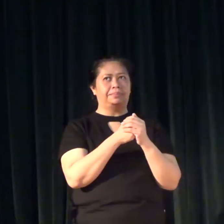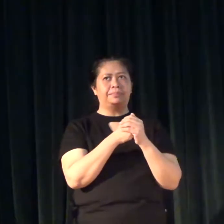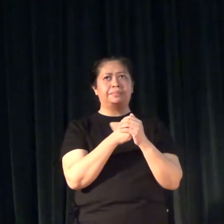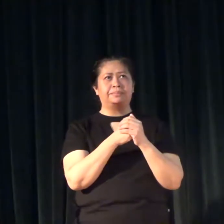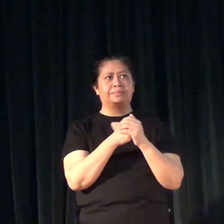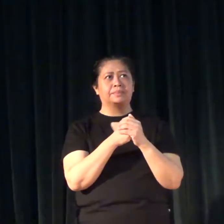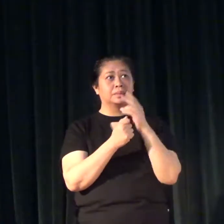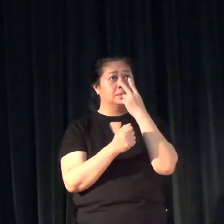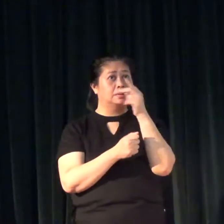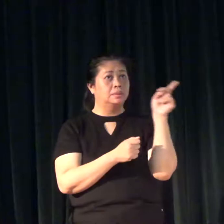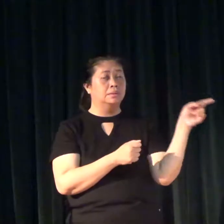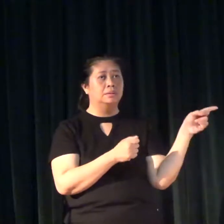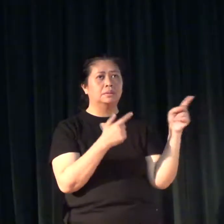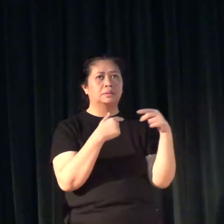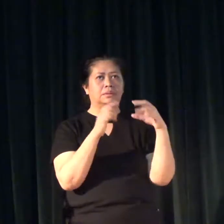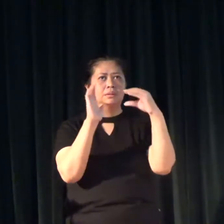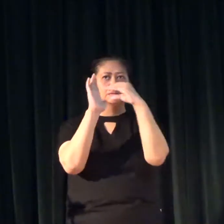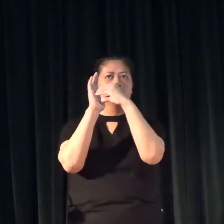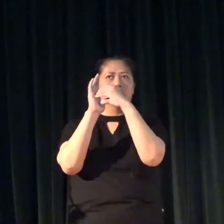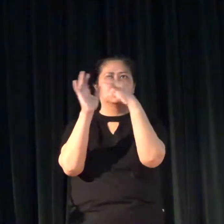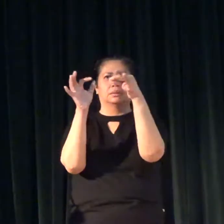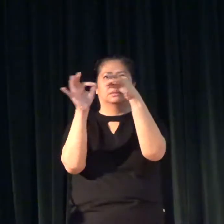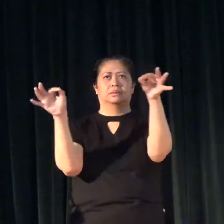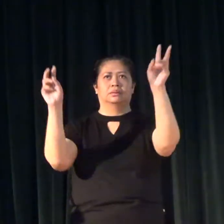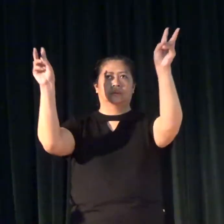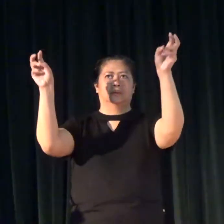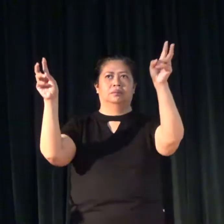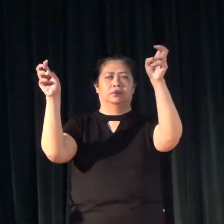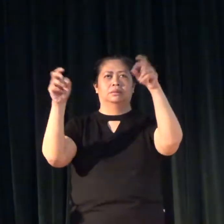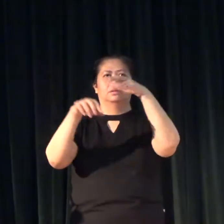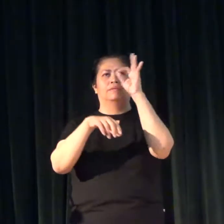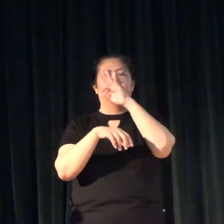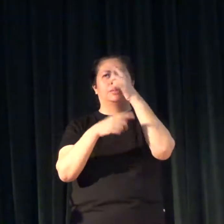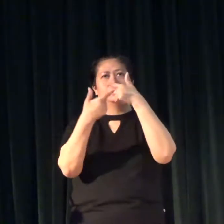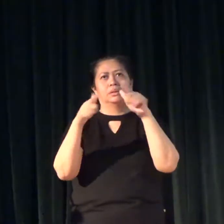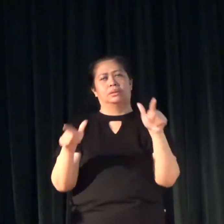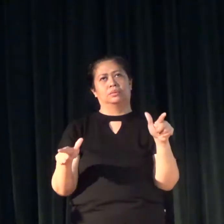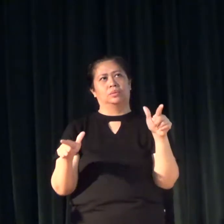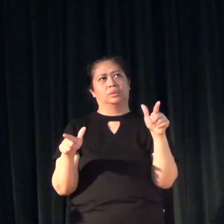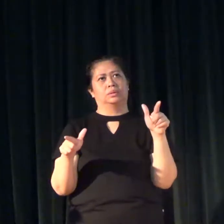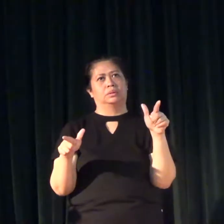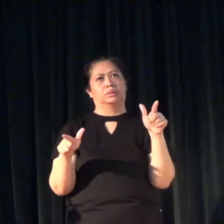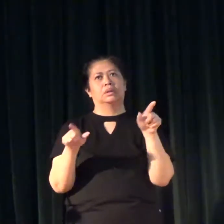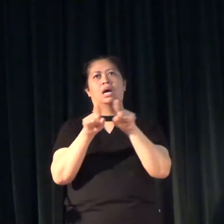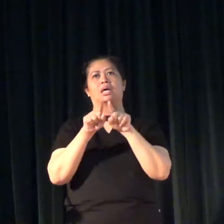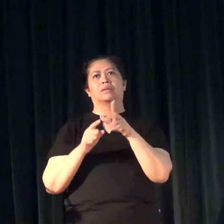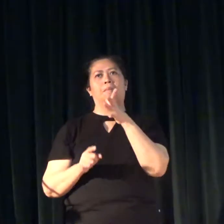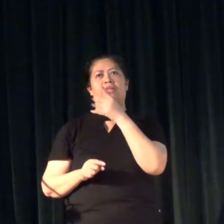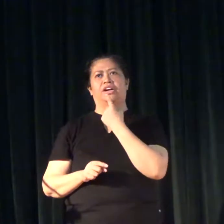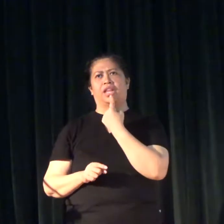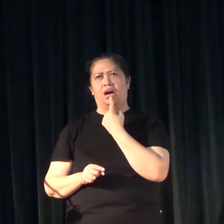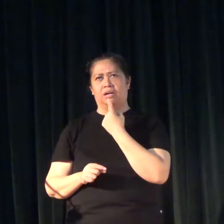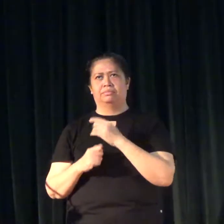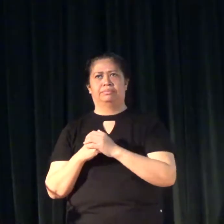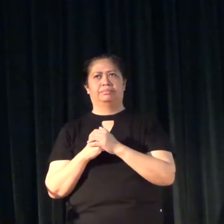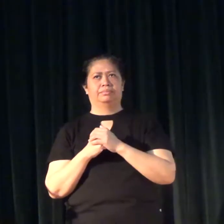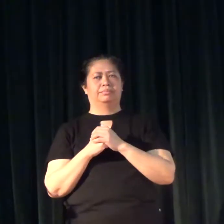you see there a section entitled Filipino Sign Language as Mother Dumb.